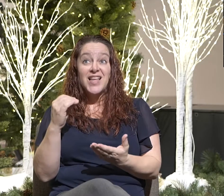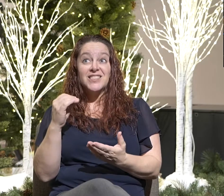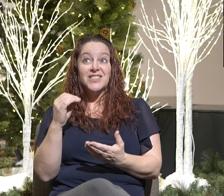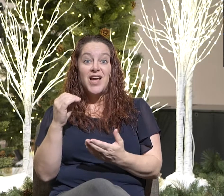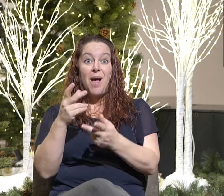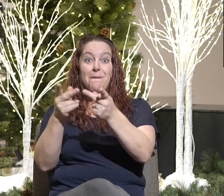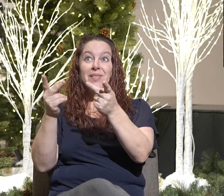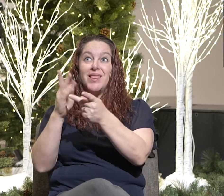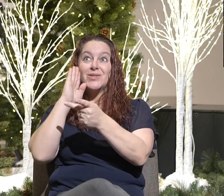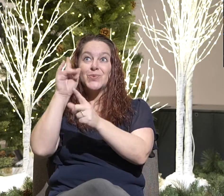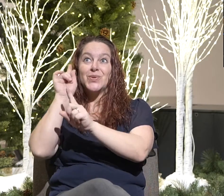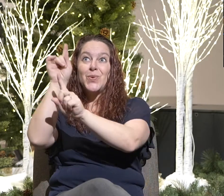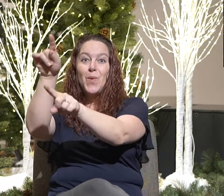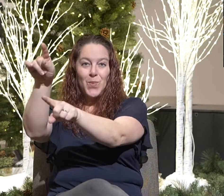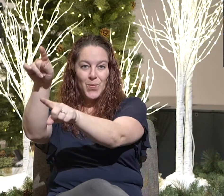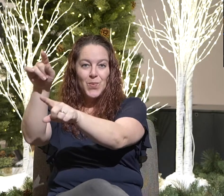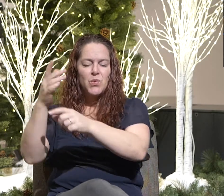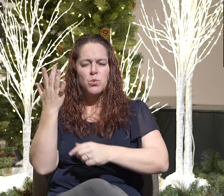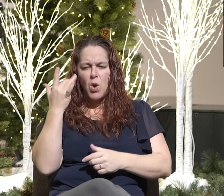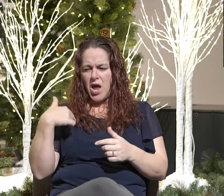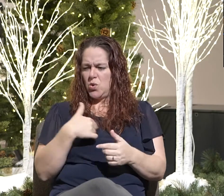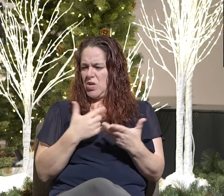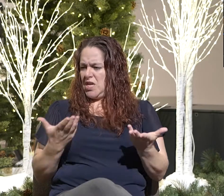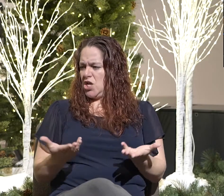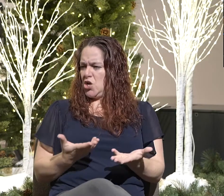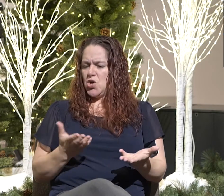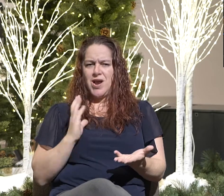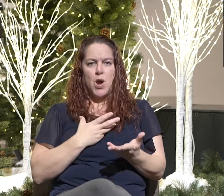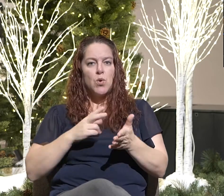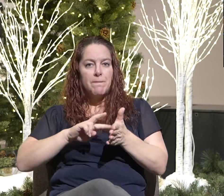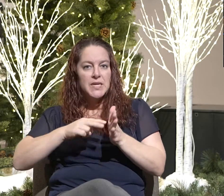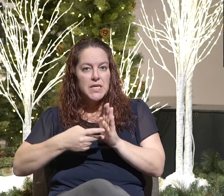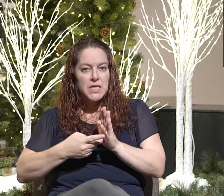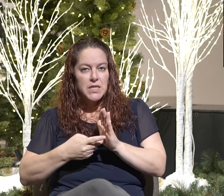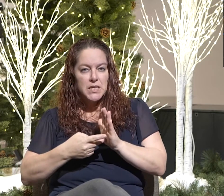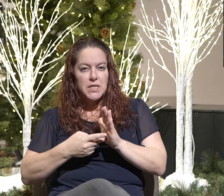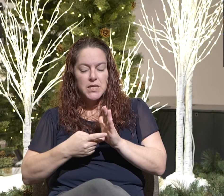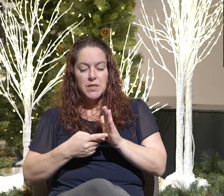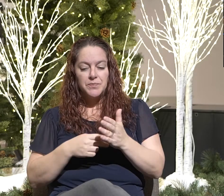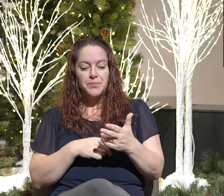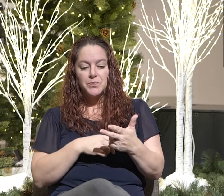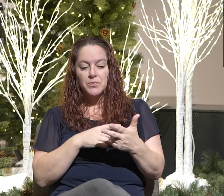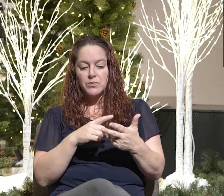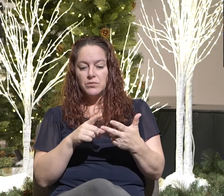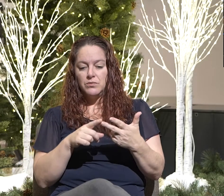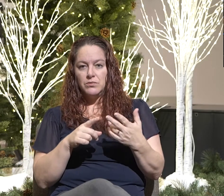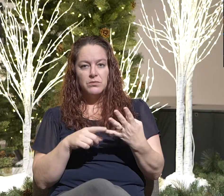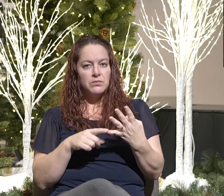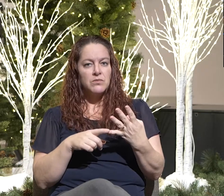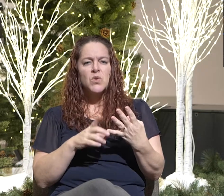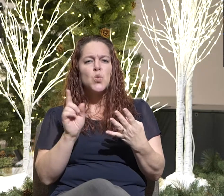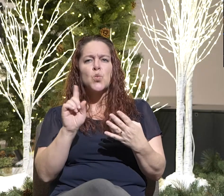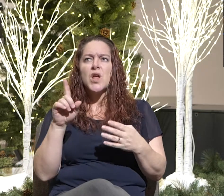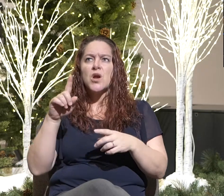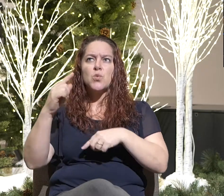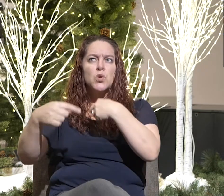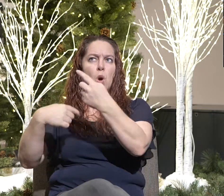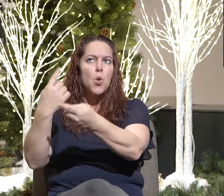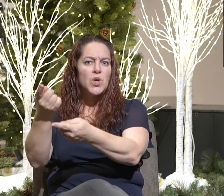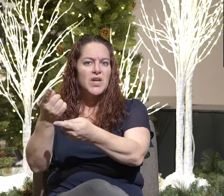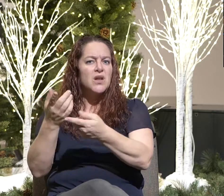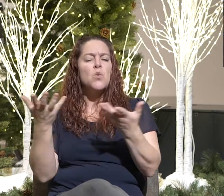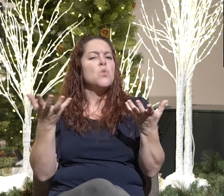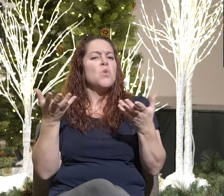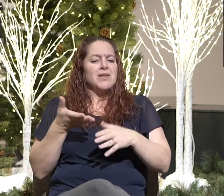Why are we here? Our meaning. And where are we going? What